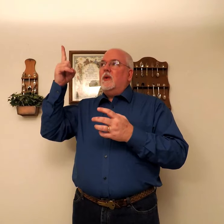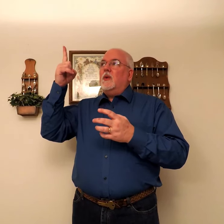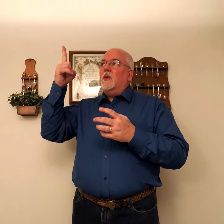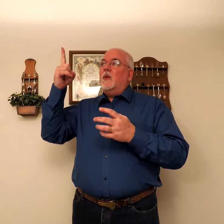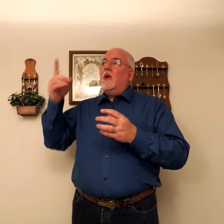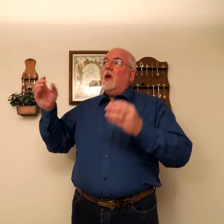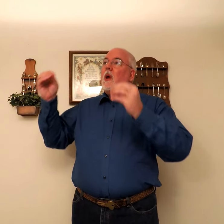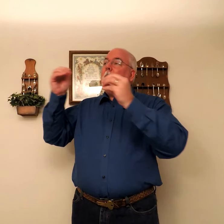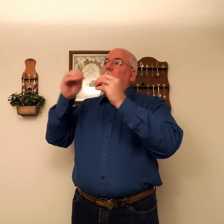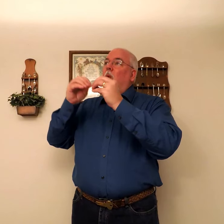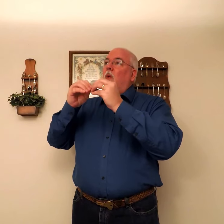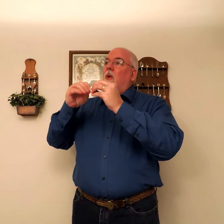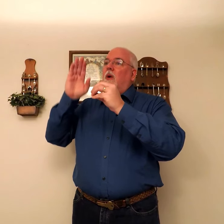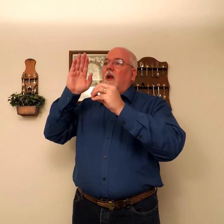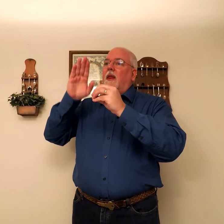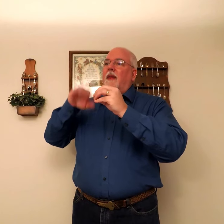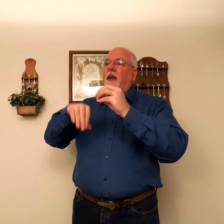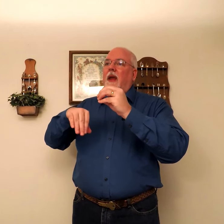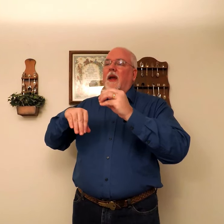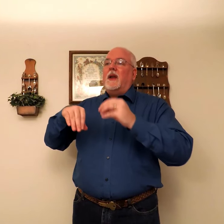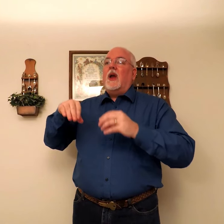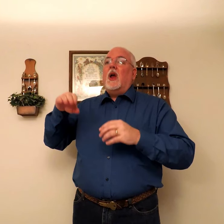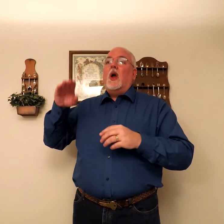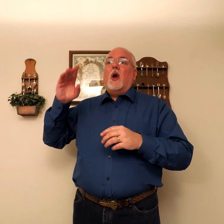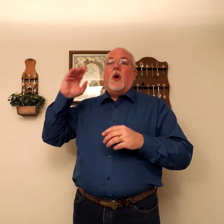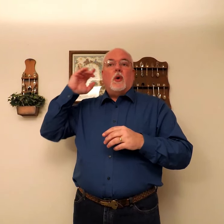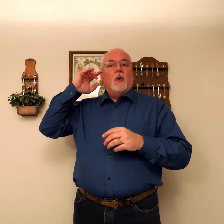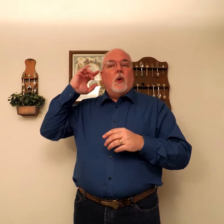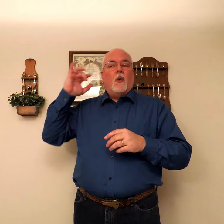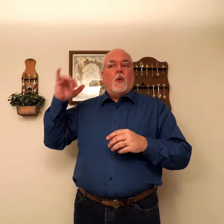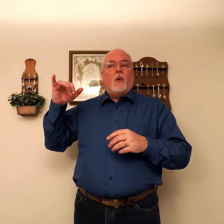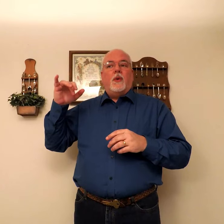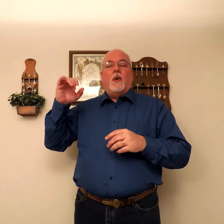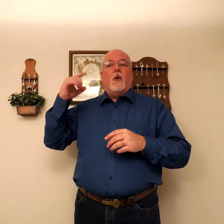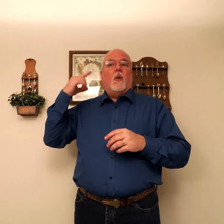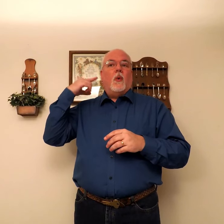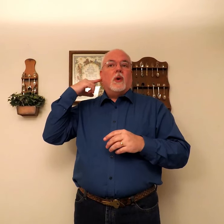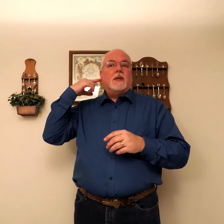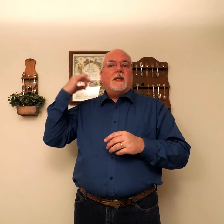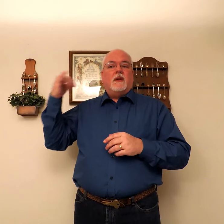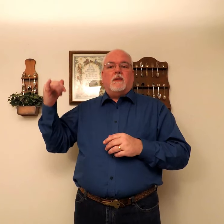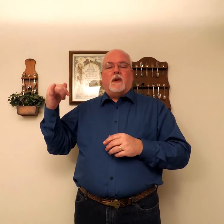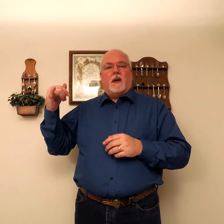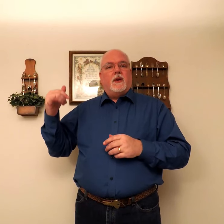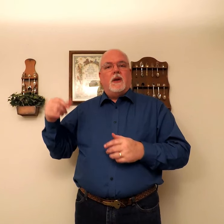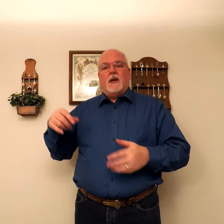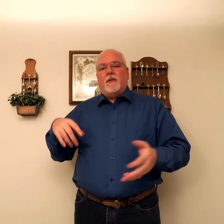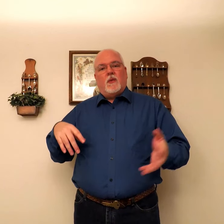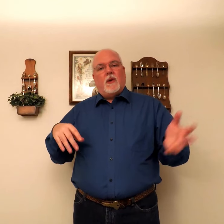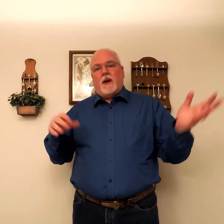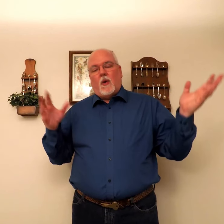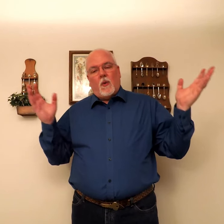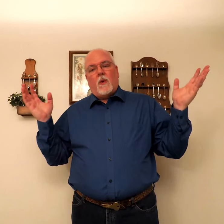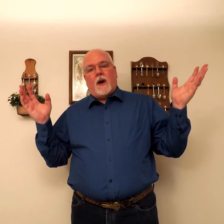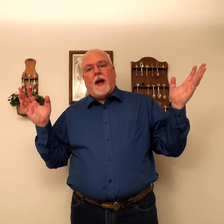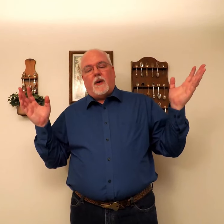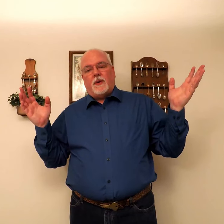you. More. Than. Gold. Or silver. You can leave the word. Or out.